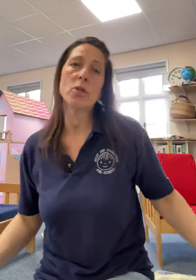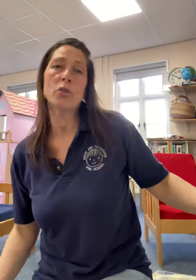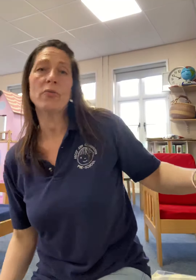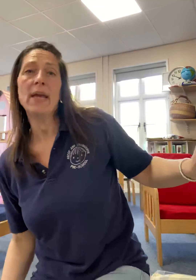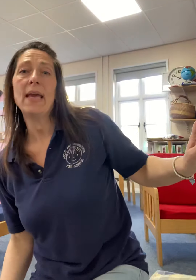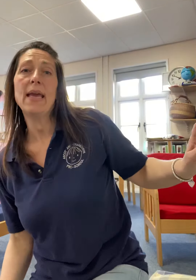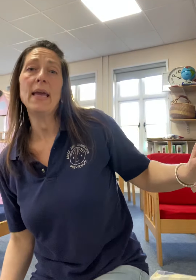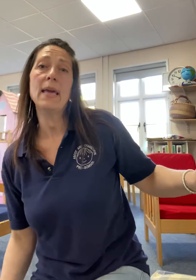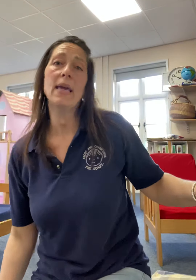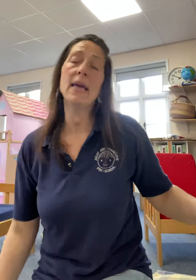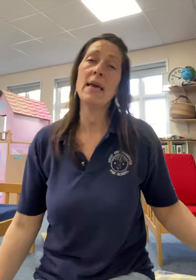stream.